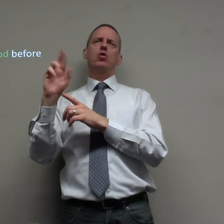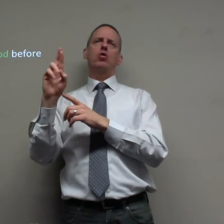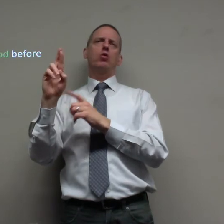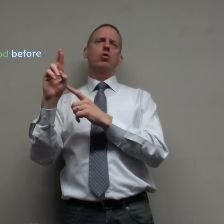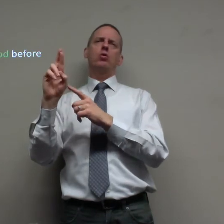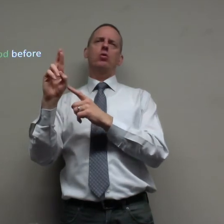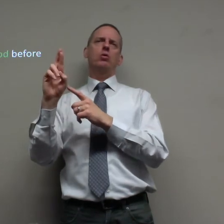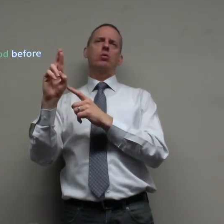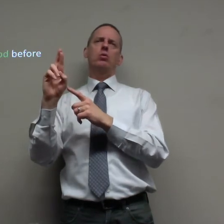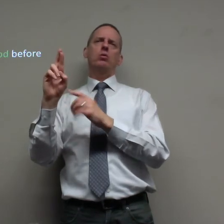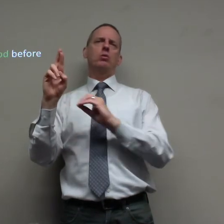he had no fear